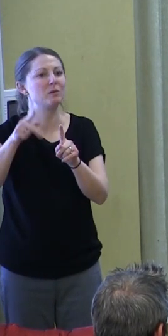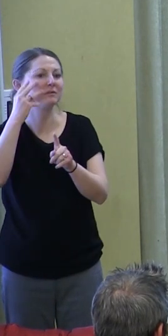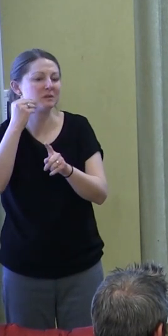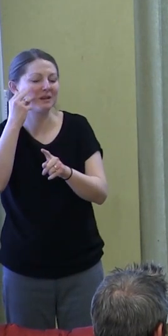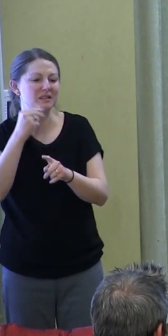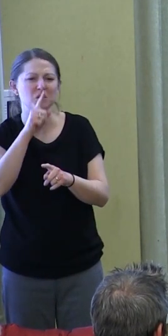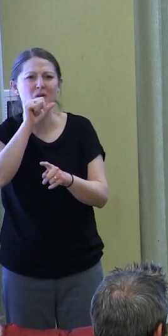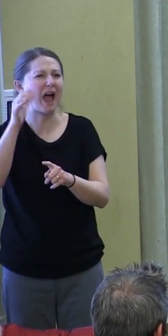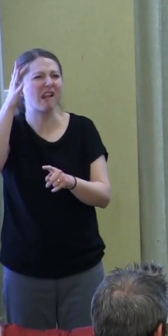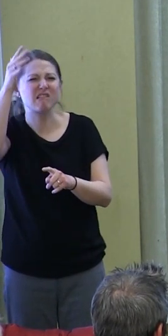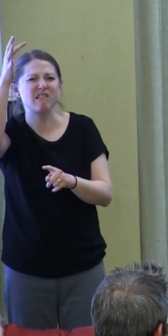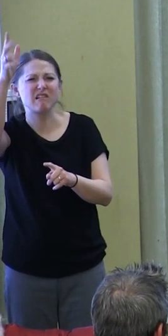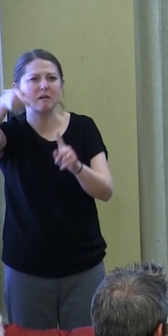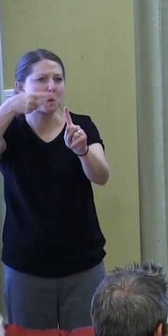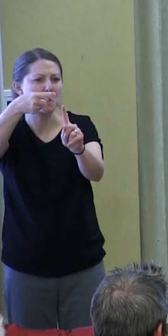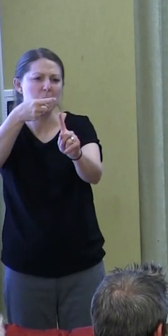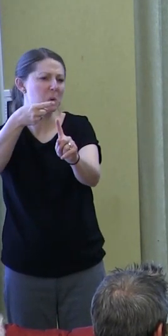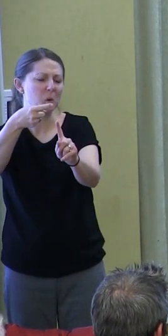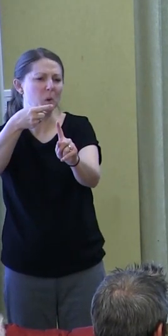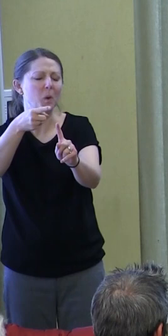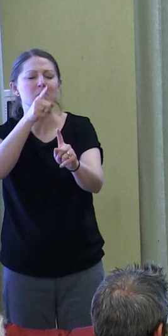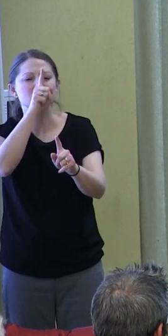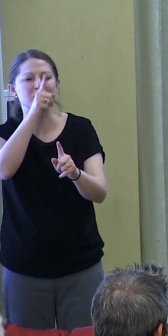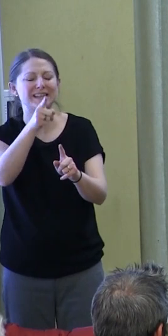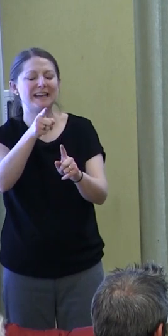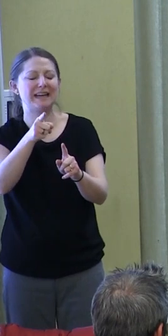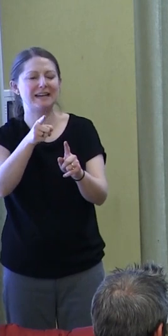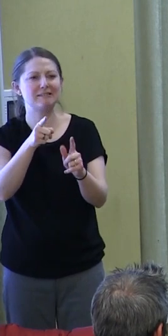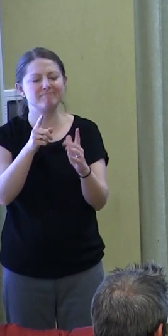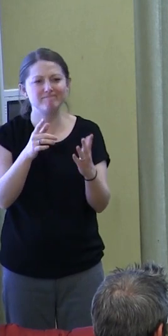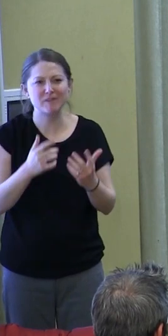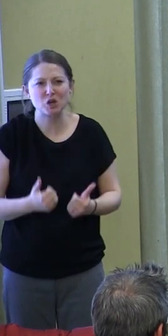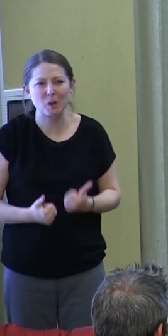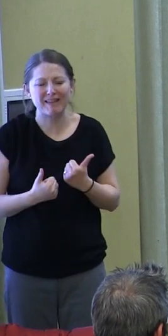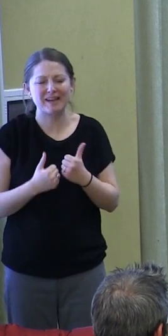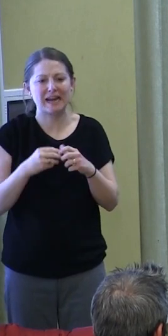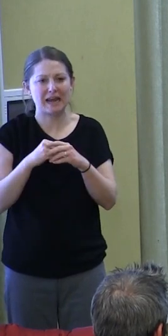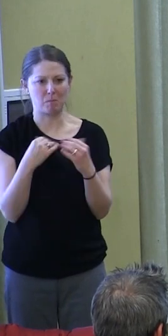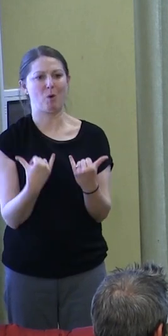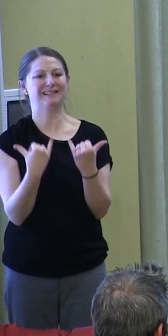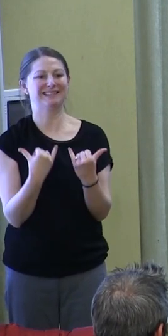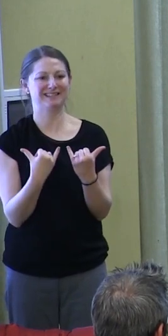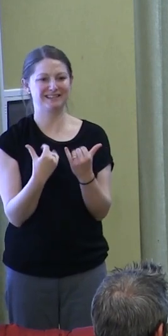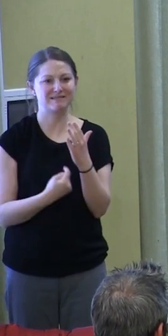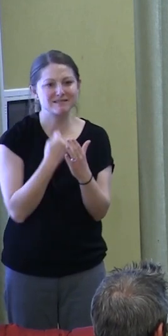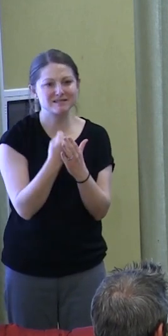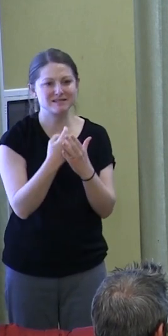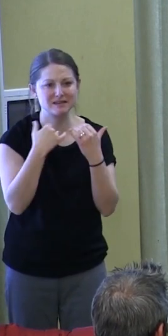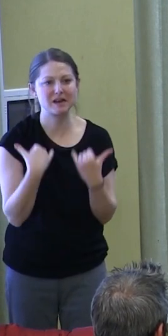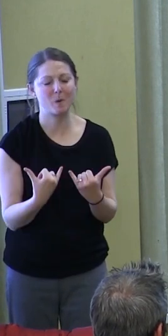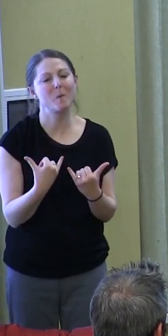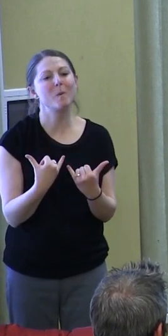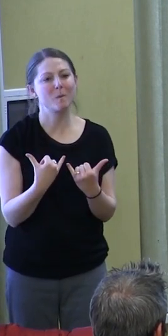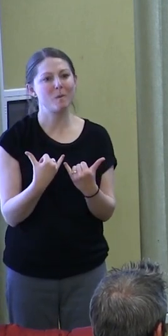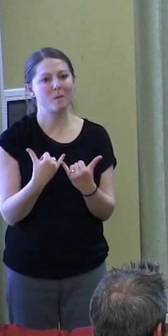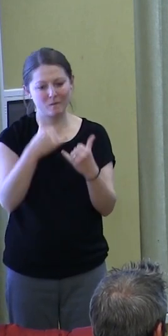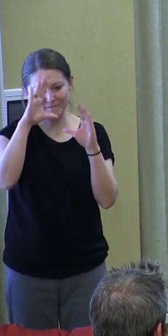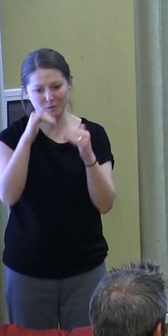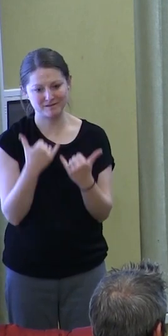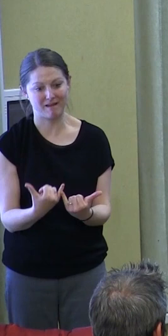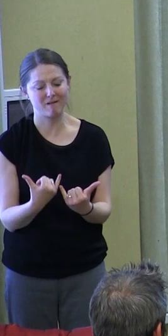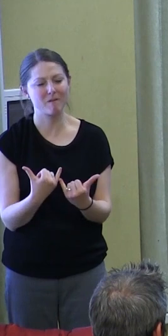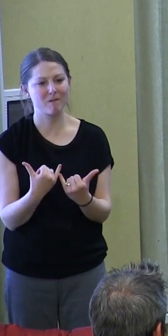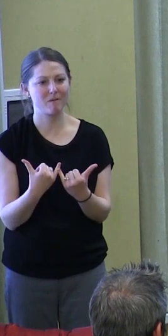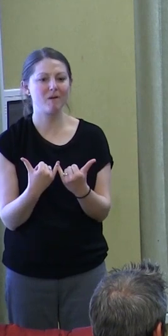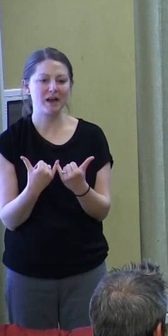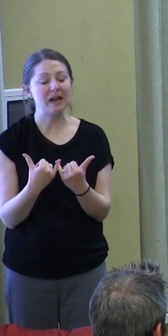of a far-off future, but rather it's a way of living in the present, in the moment, that's both informed